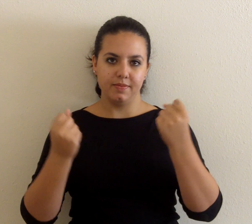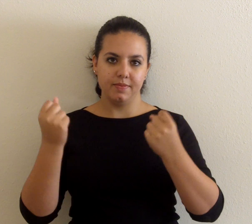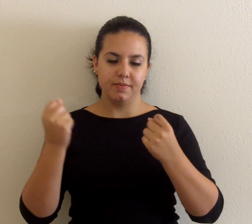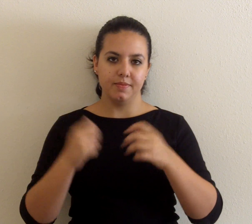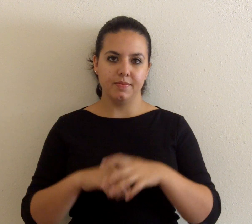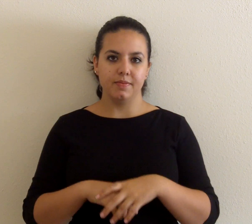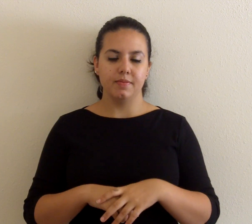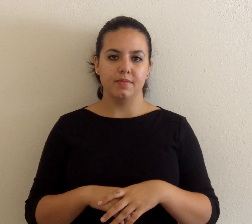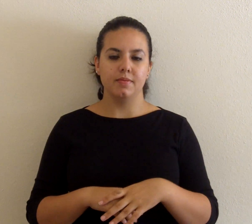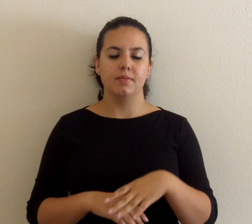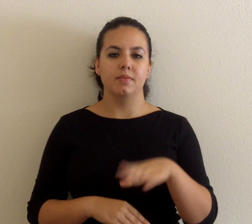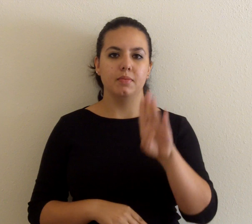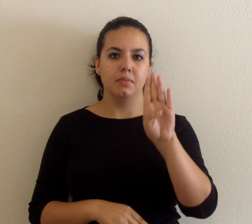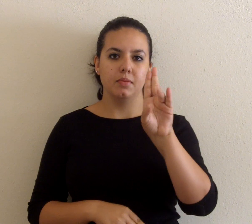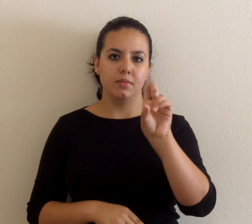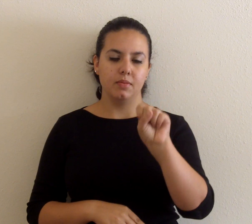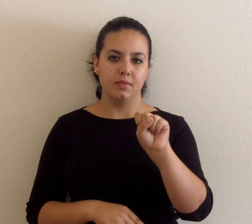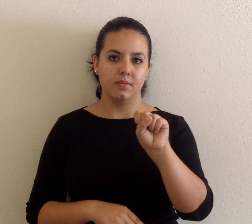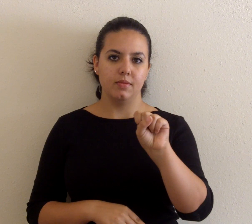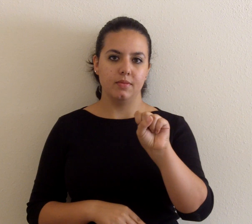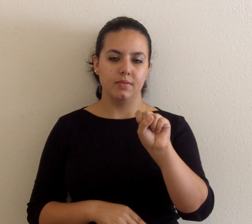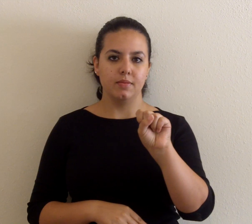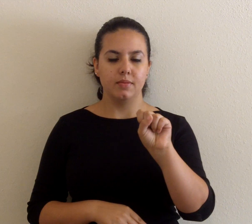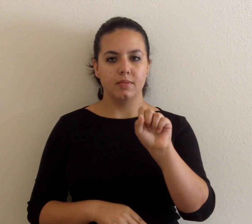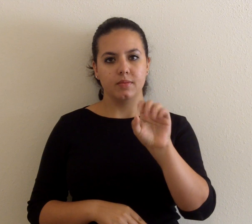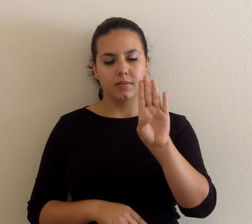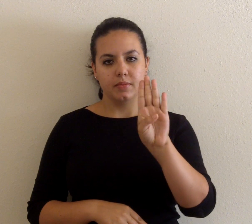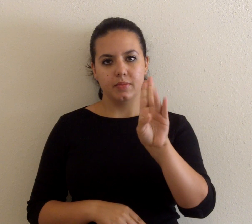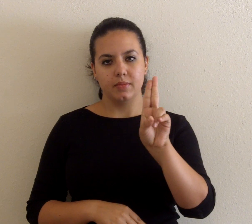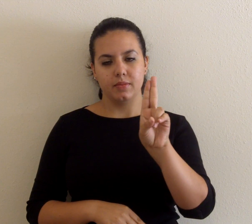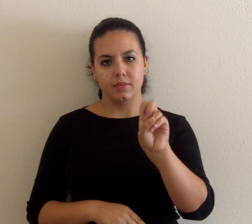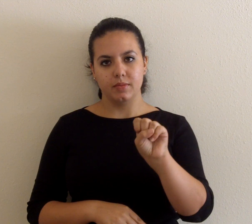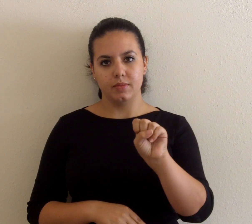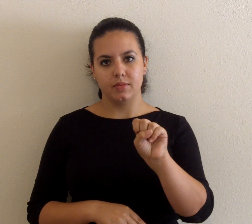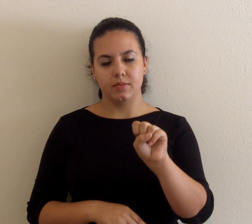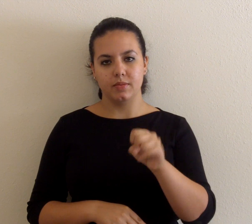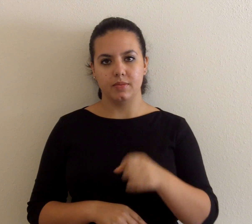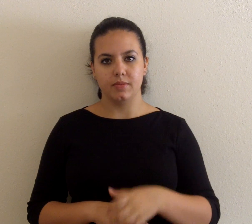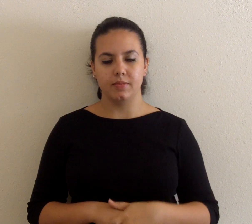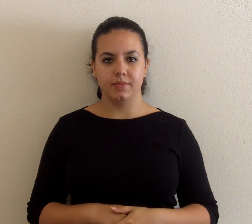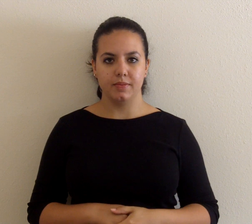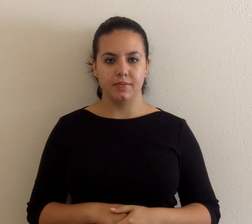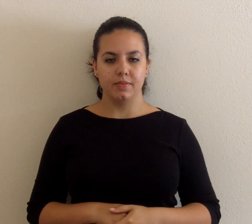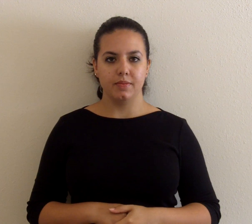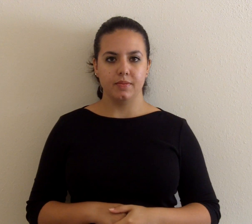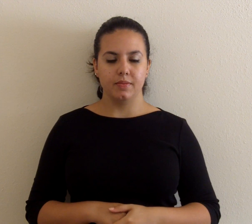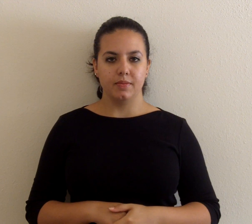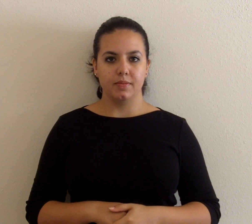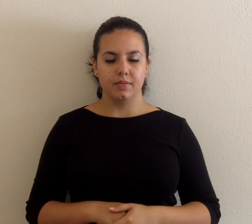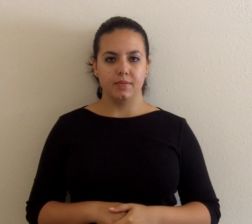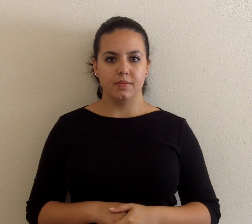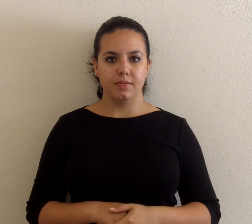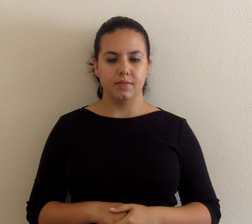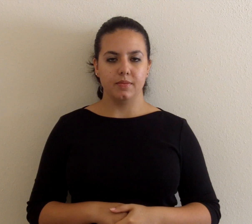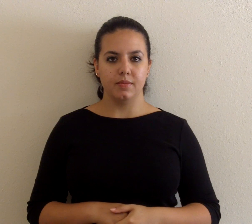Bus. Bus is actually fingerspelled. B-U-S. It's not that bad. Train.